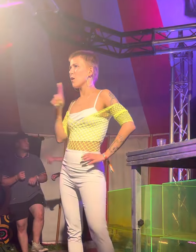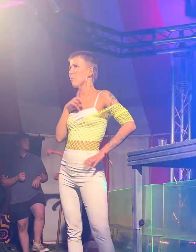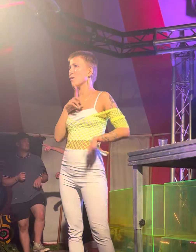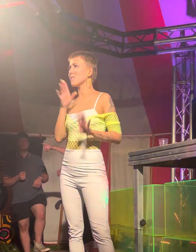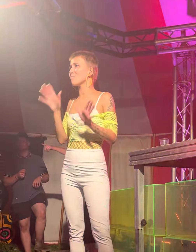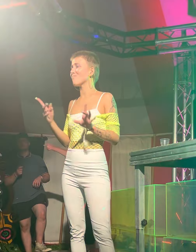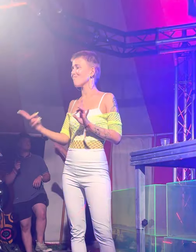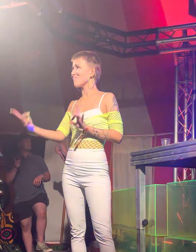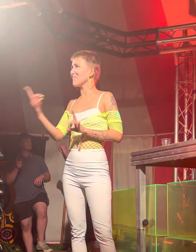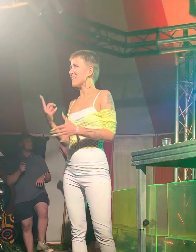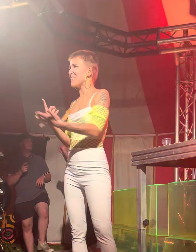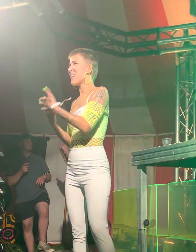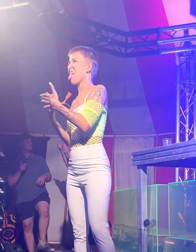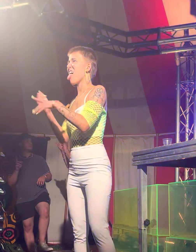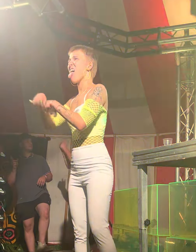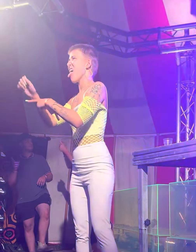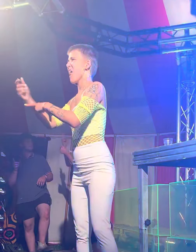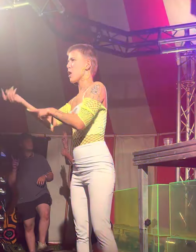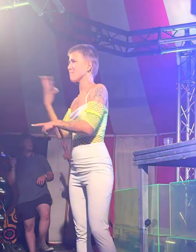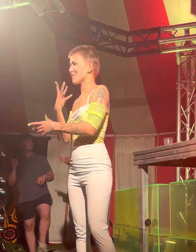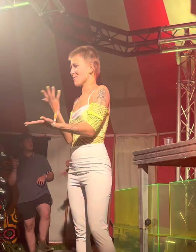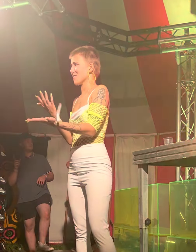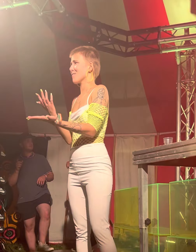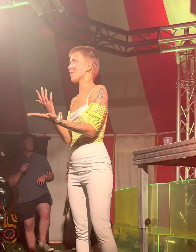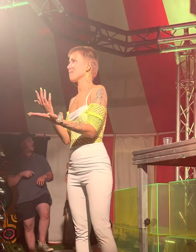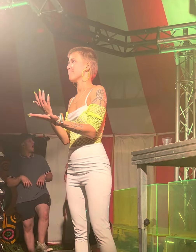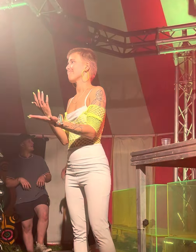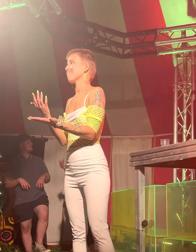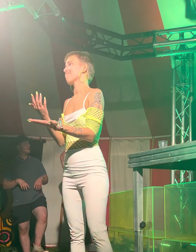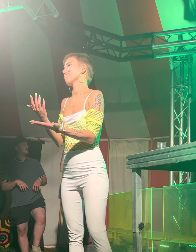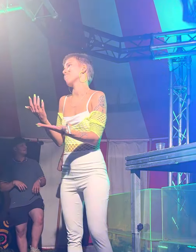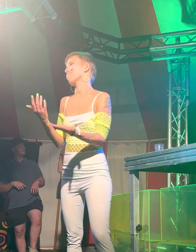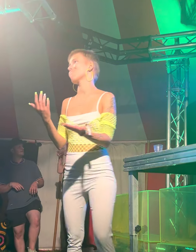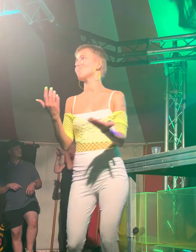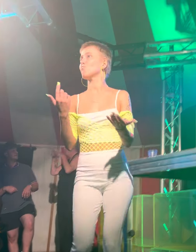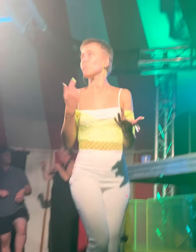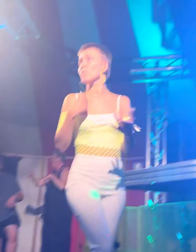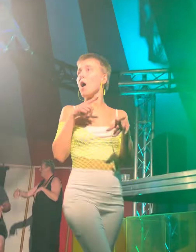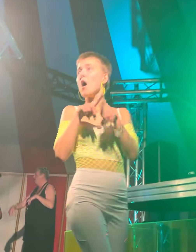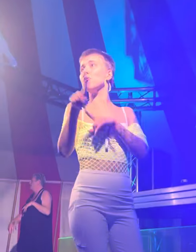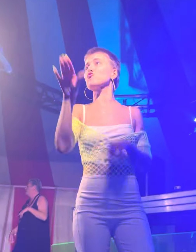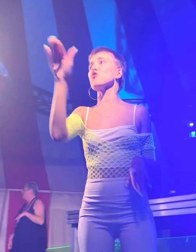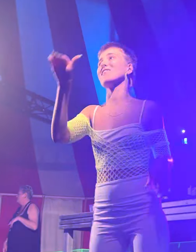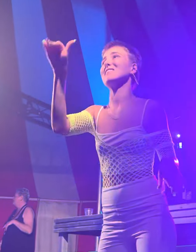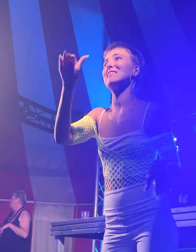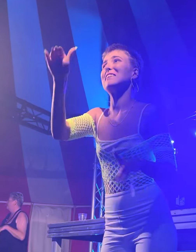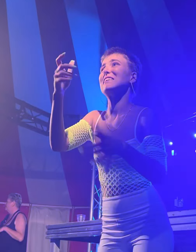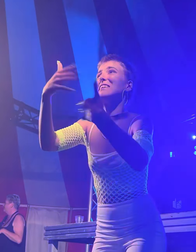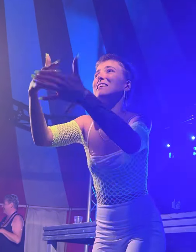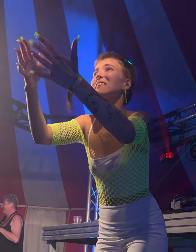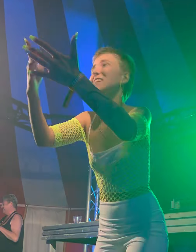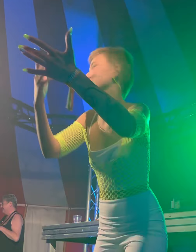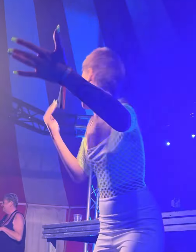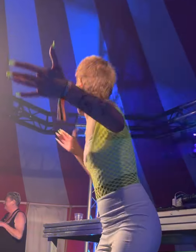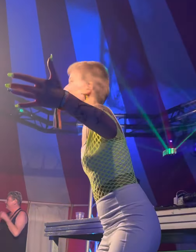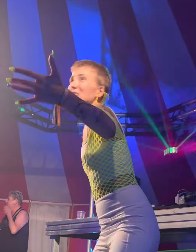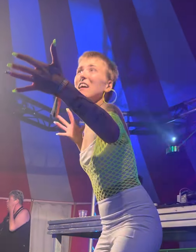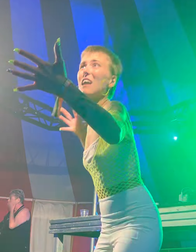Why'd you come? You knew you should have stayed I tried to warn you just to stay